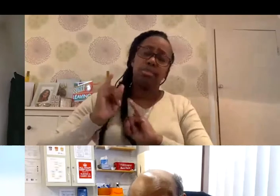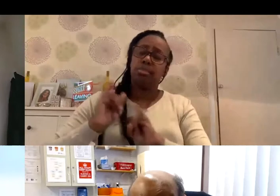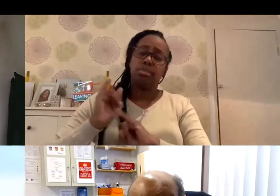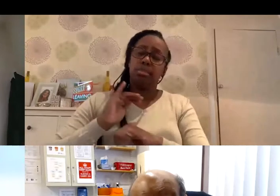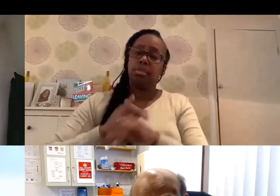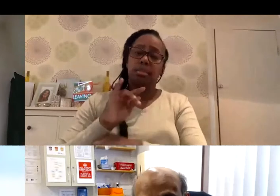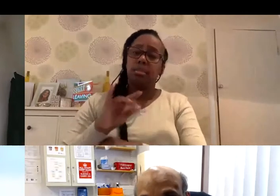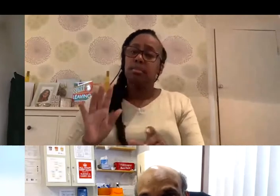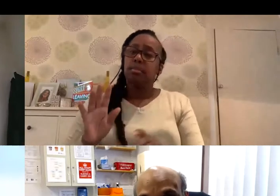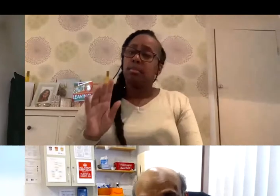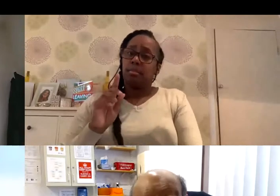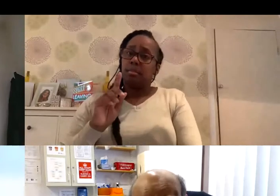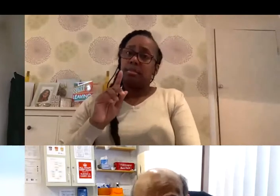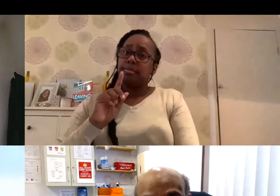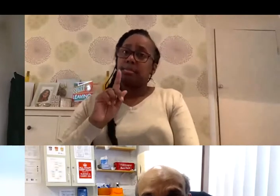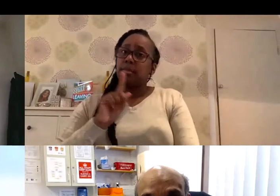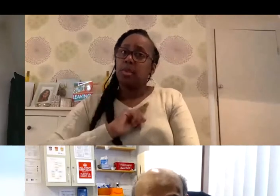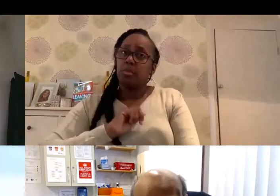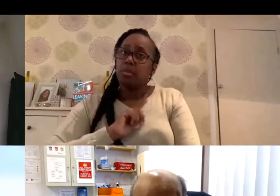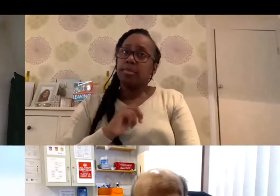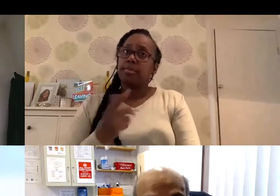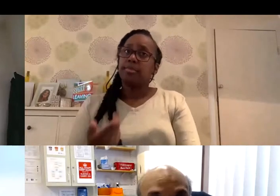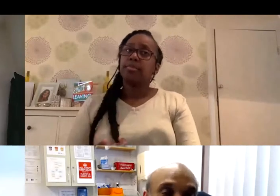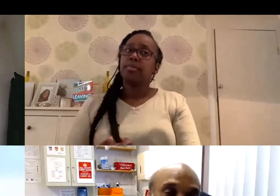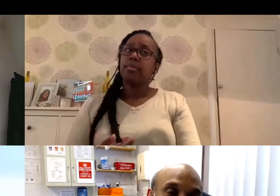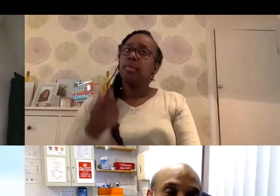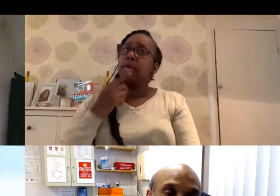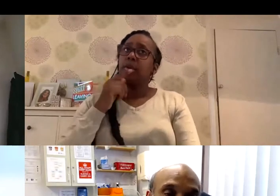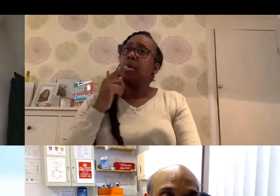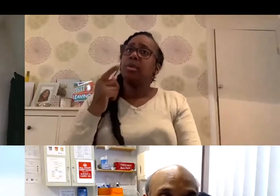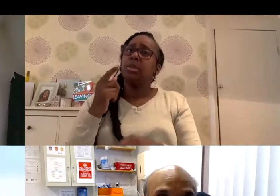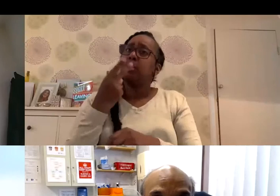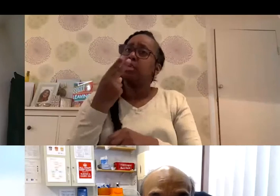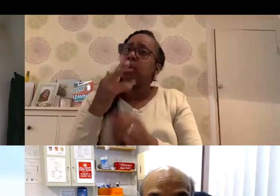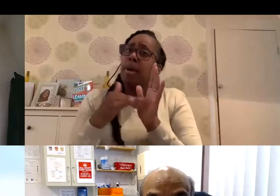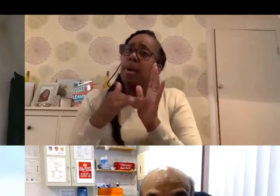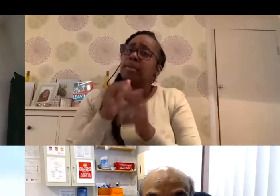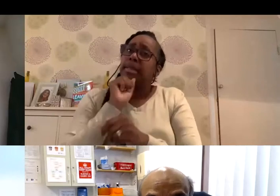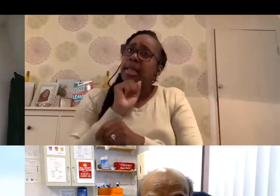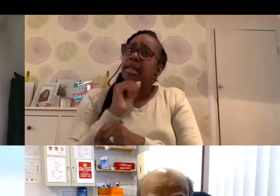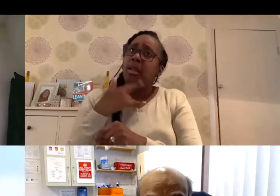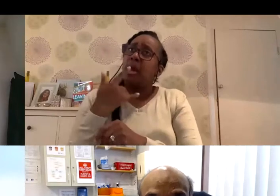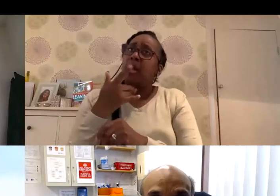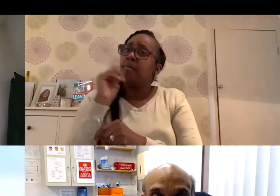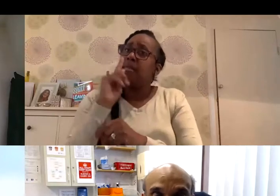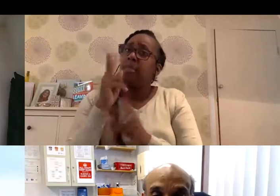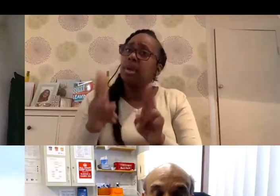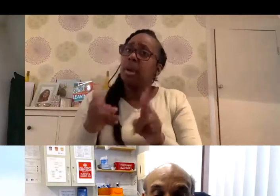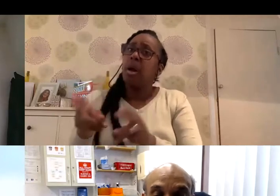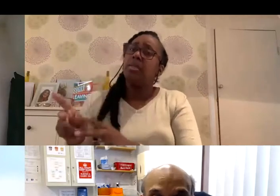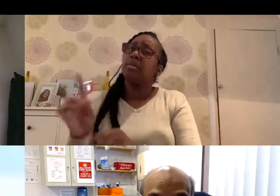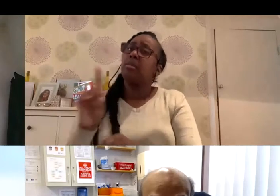So the reason I say that to you is that because of the loss of life in those two months in my life. The purpose of the